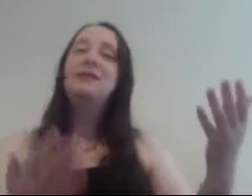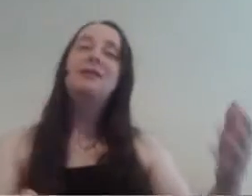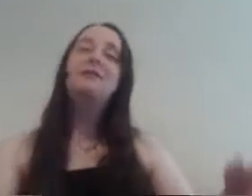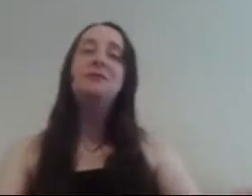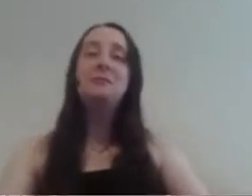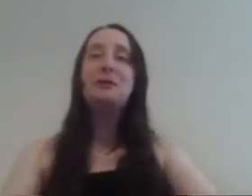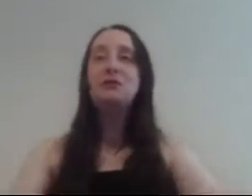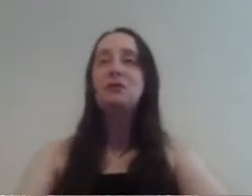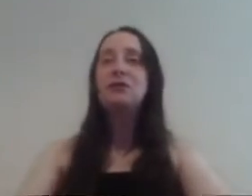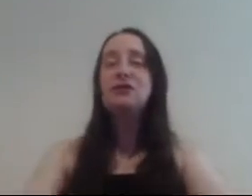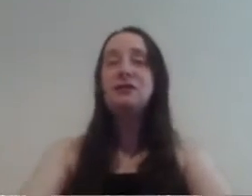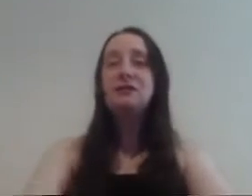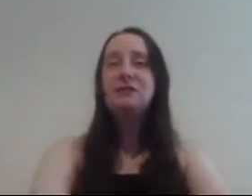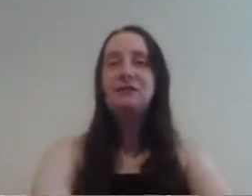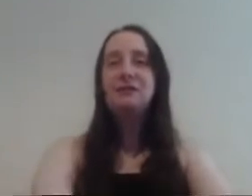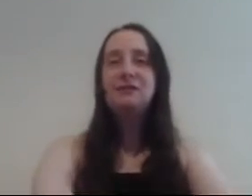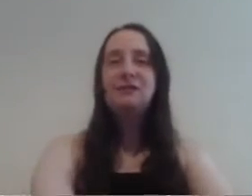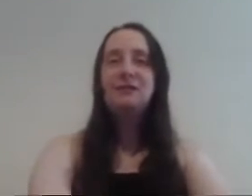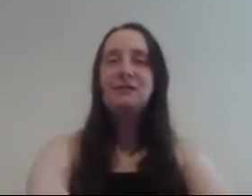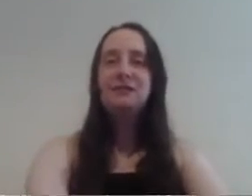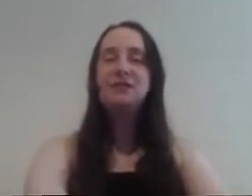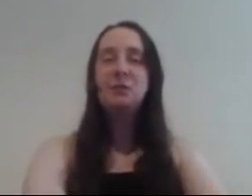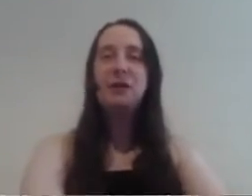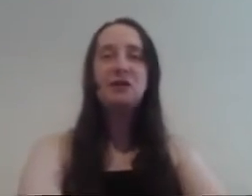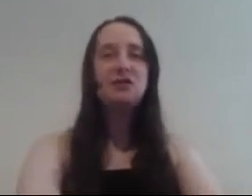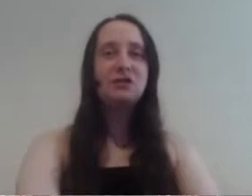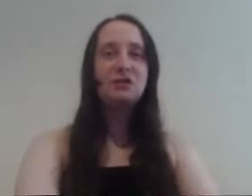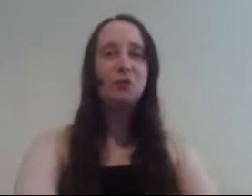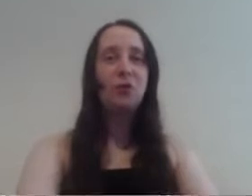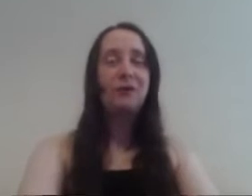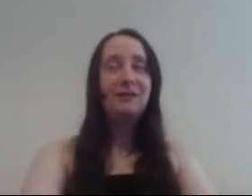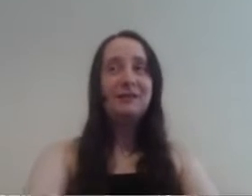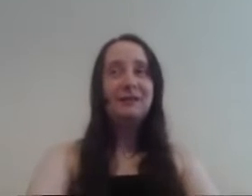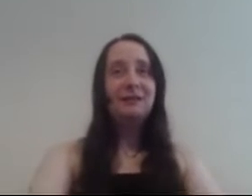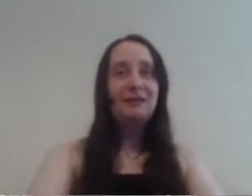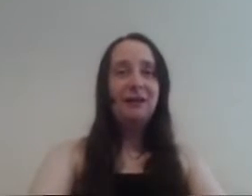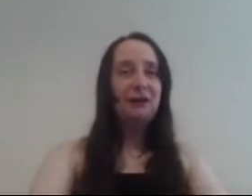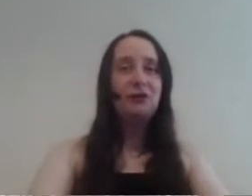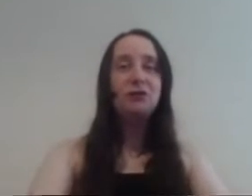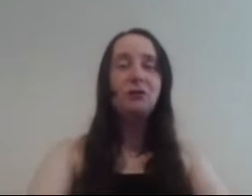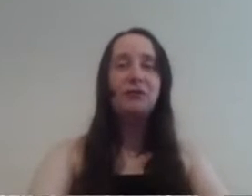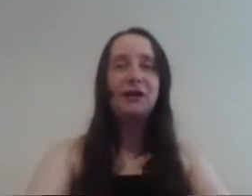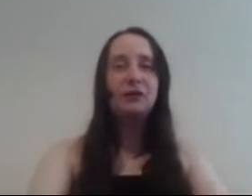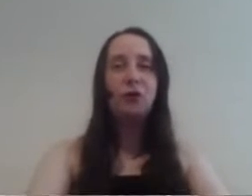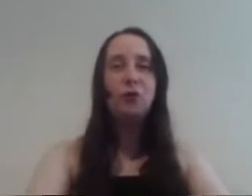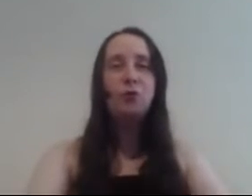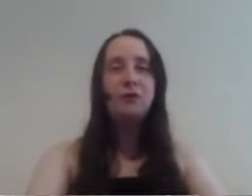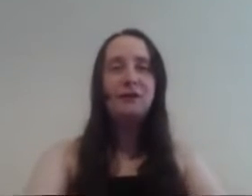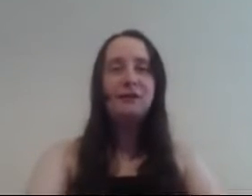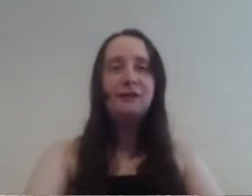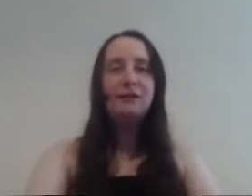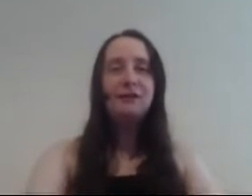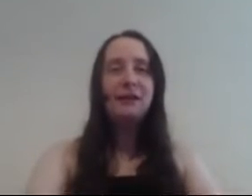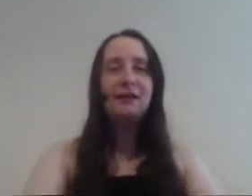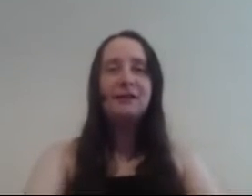She's a magical creature, she's the witch so I doubt she would have died at all I think